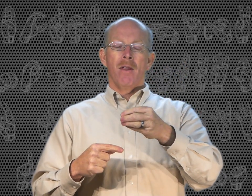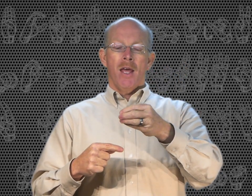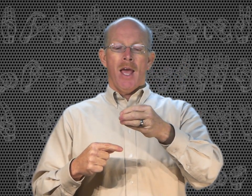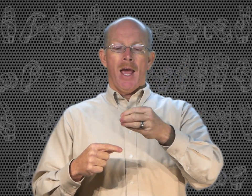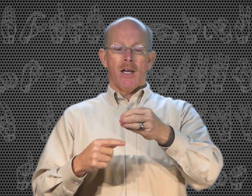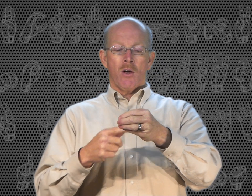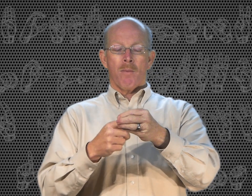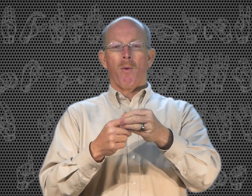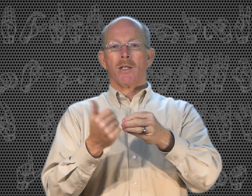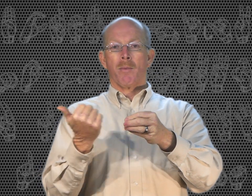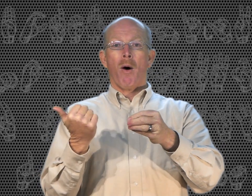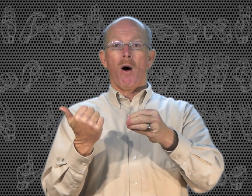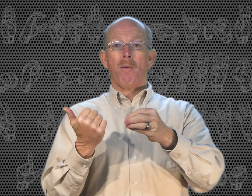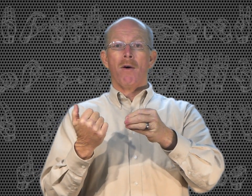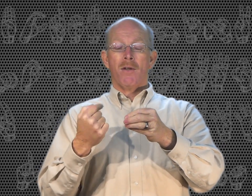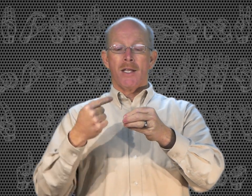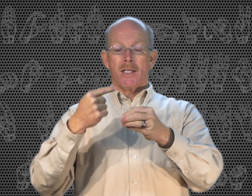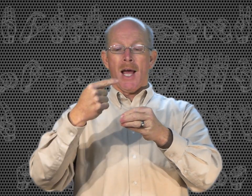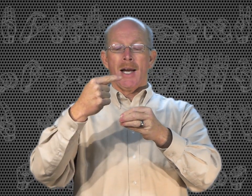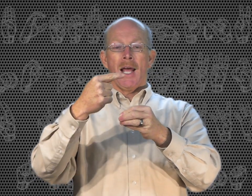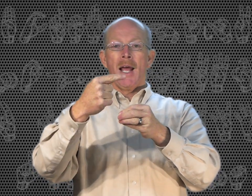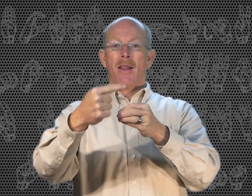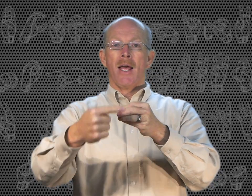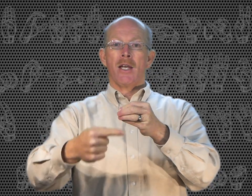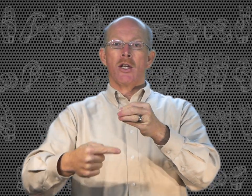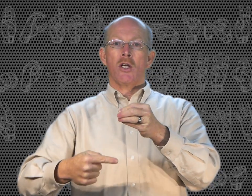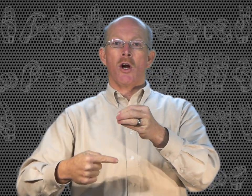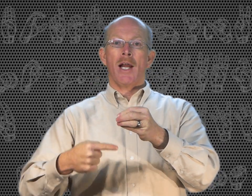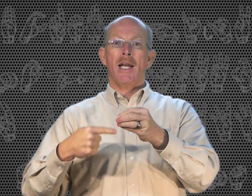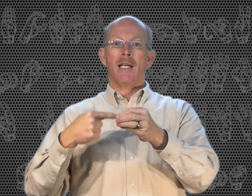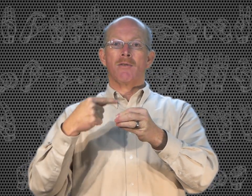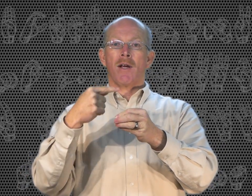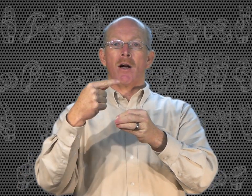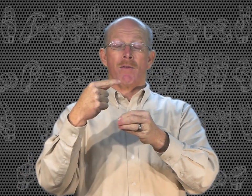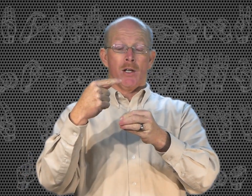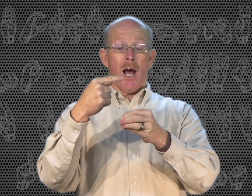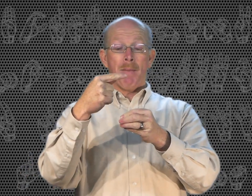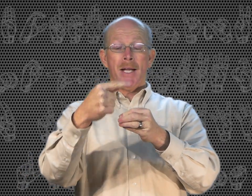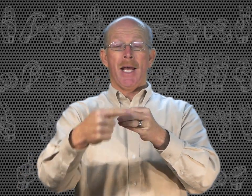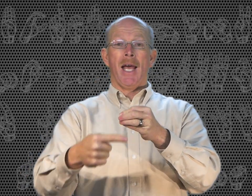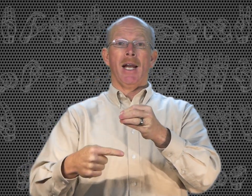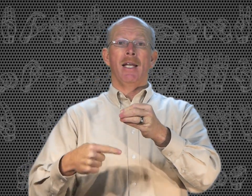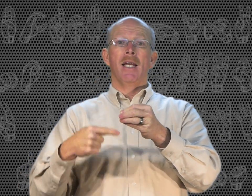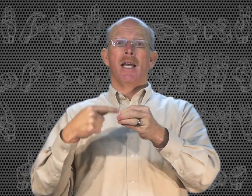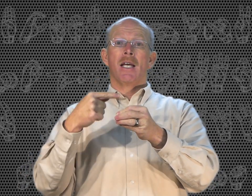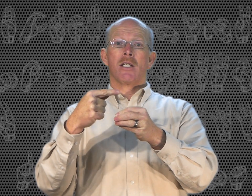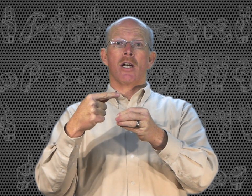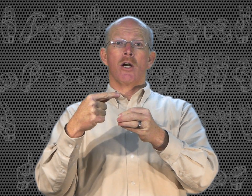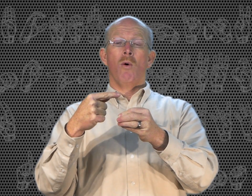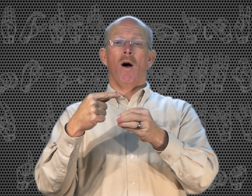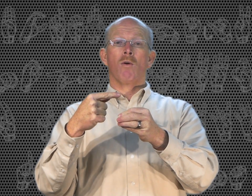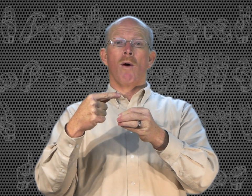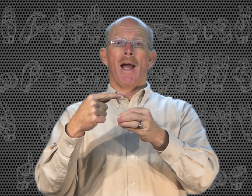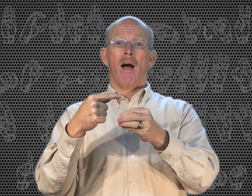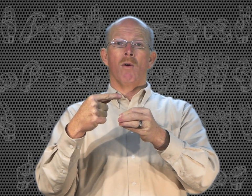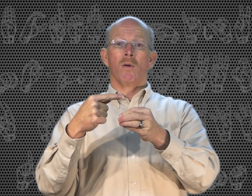and you can point your palm off to the side, and then your index finger of your dominant hand is going to go around. Around.